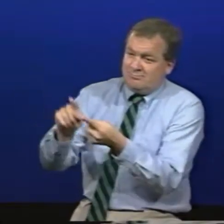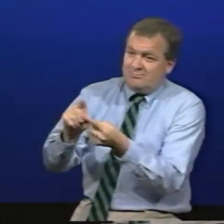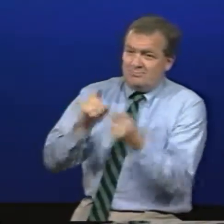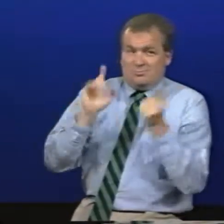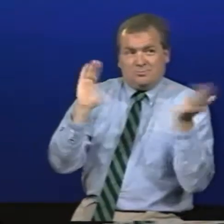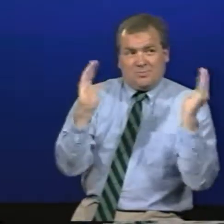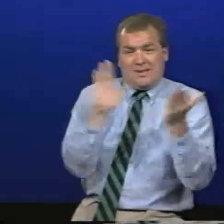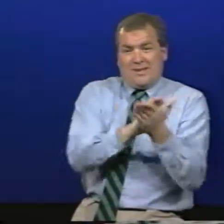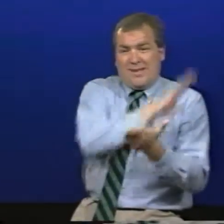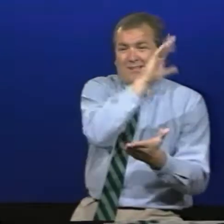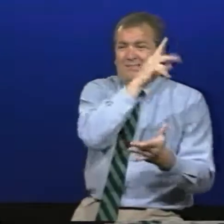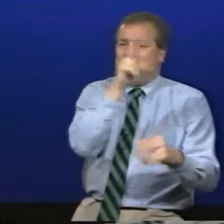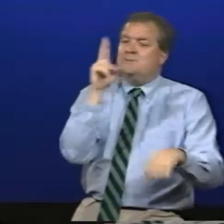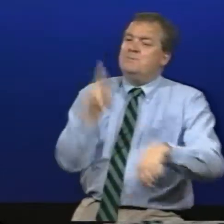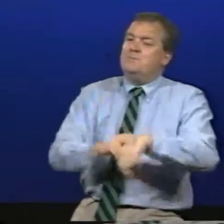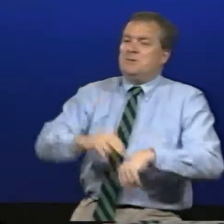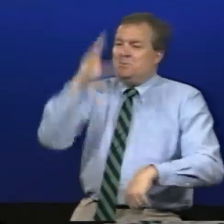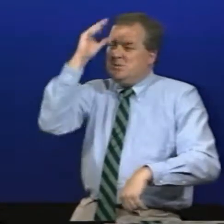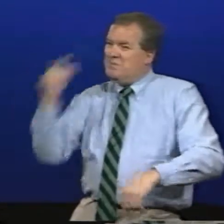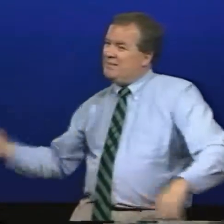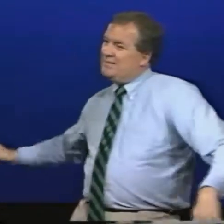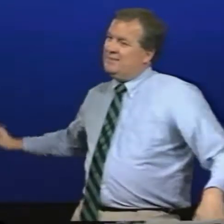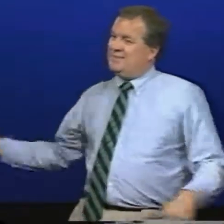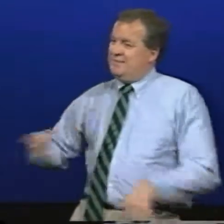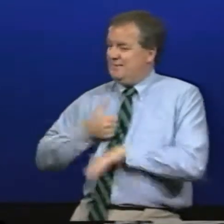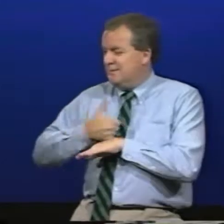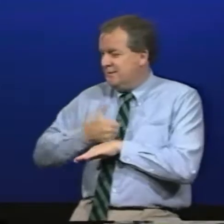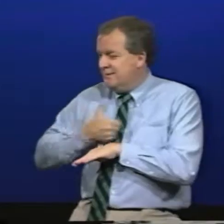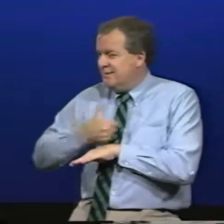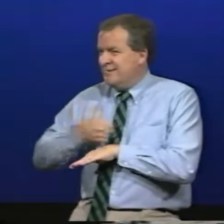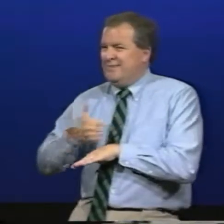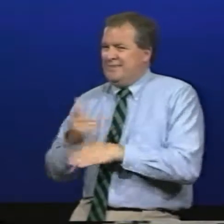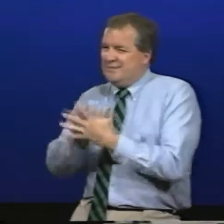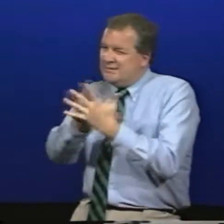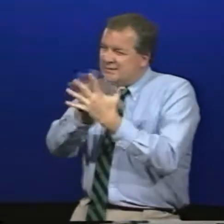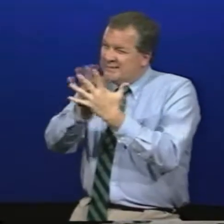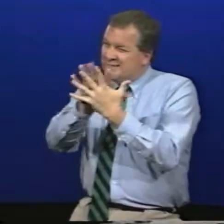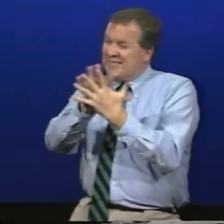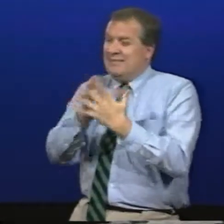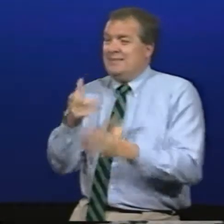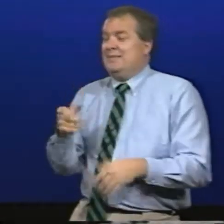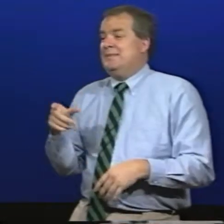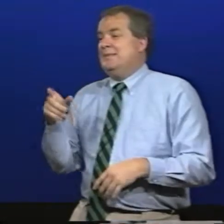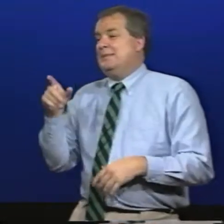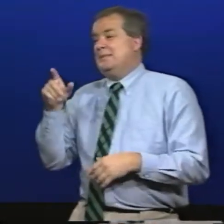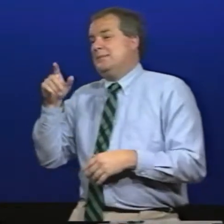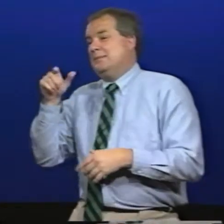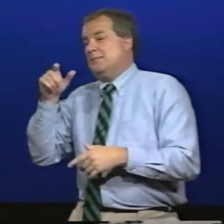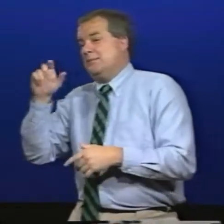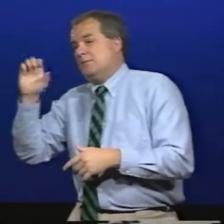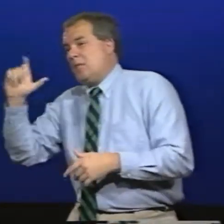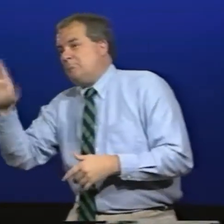boys not nearly as many as you have in college of course you know those who can run really fast and are very good at